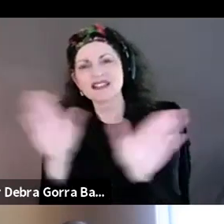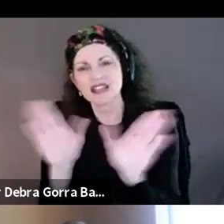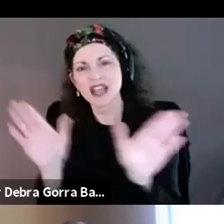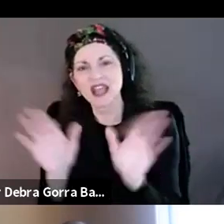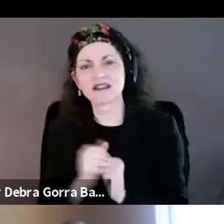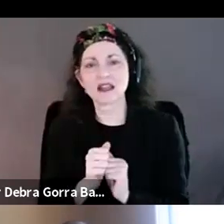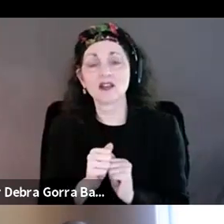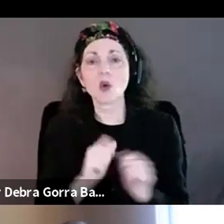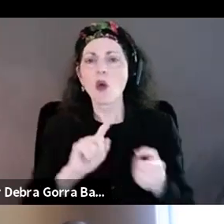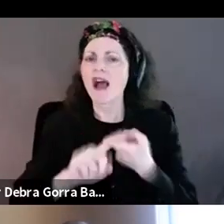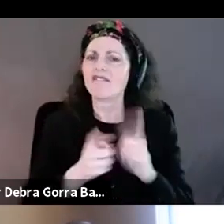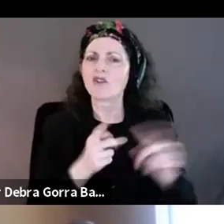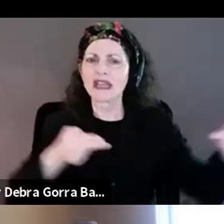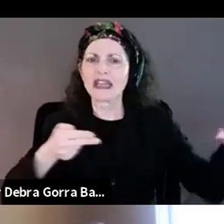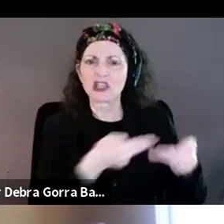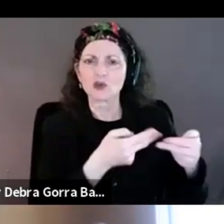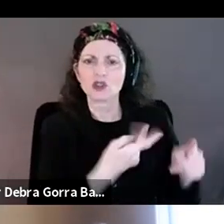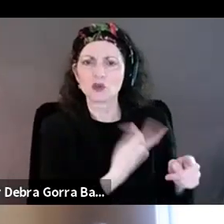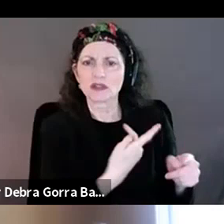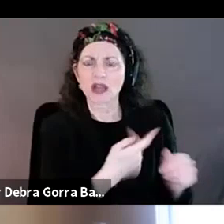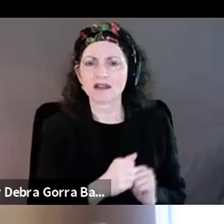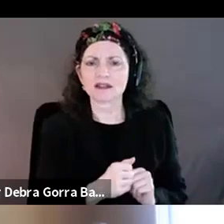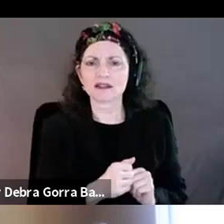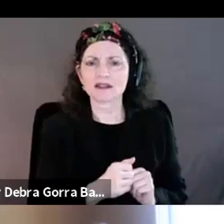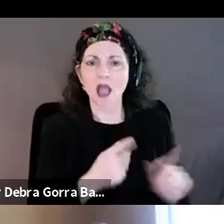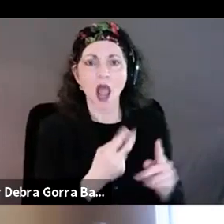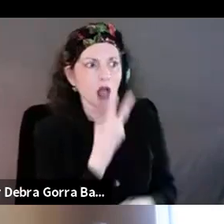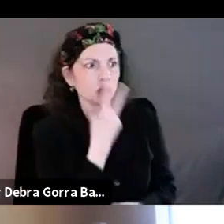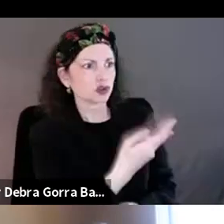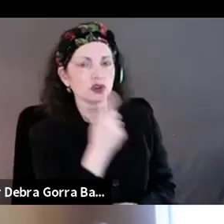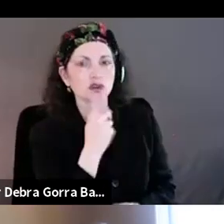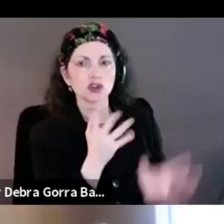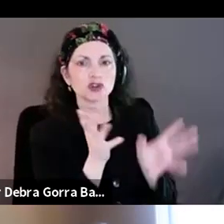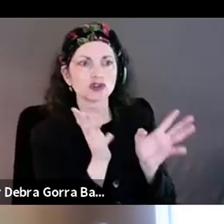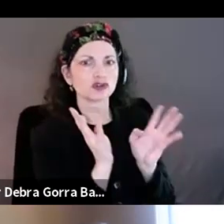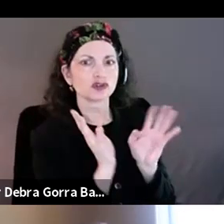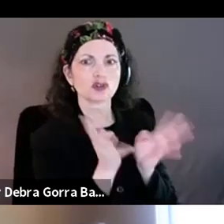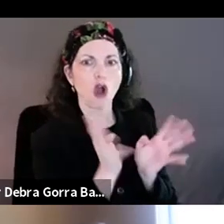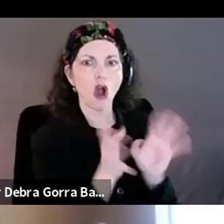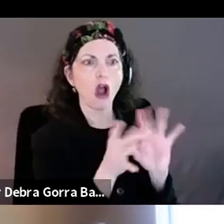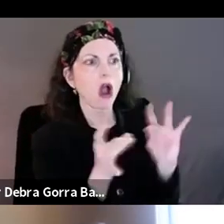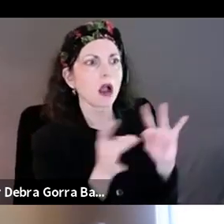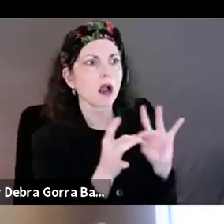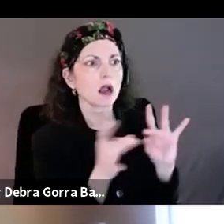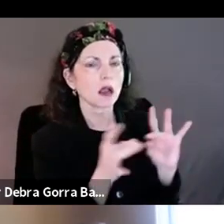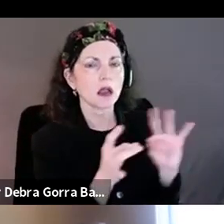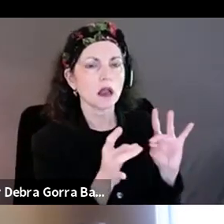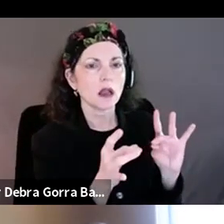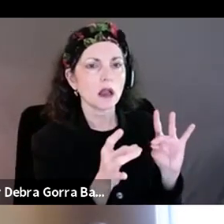and just seeing her all at, um, you know,